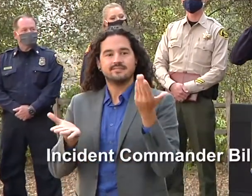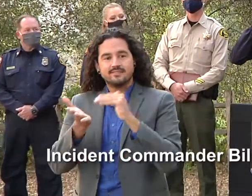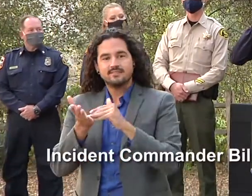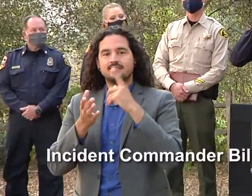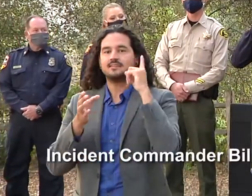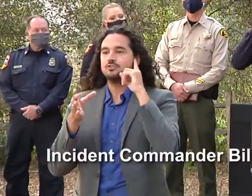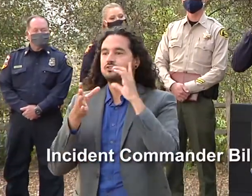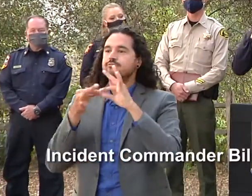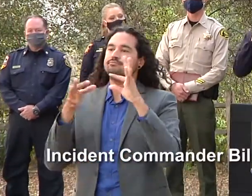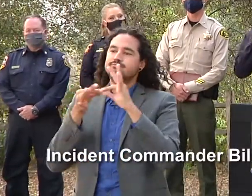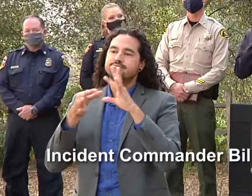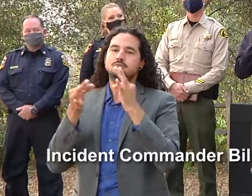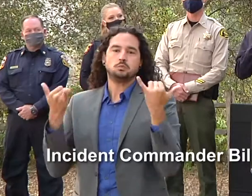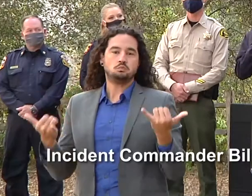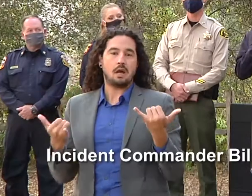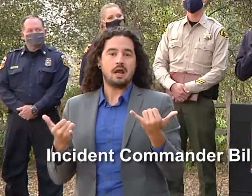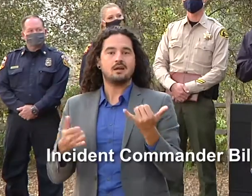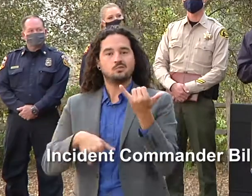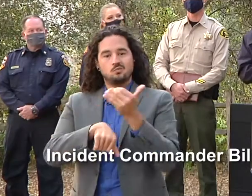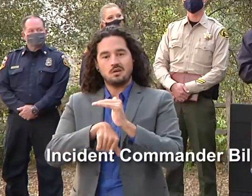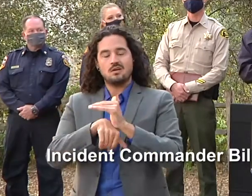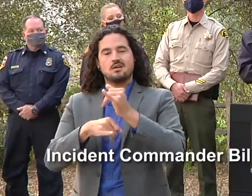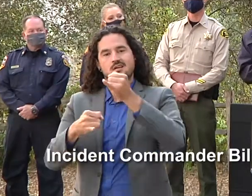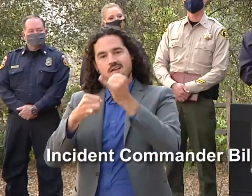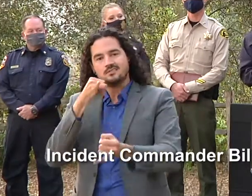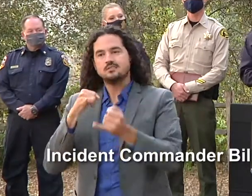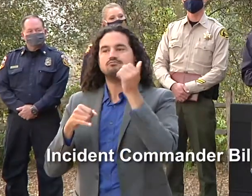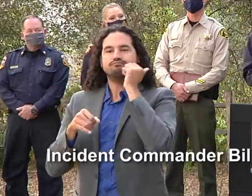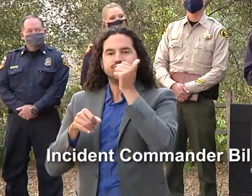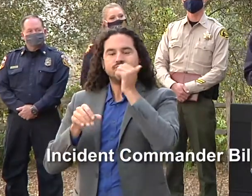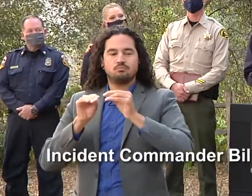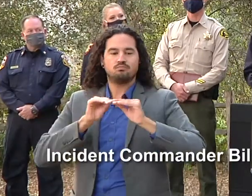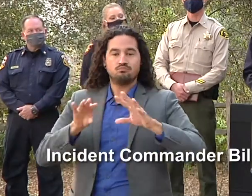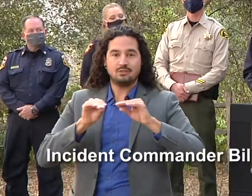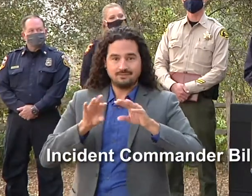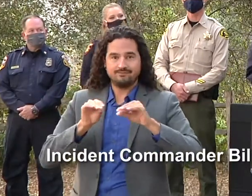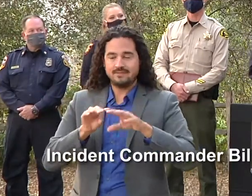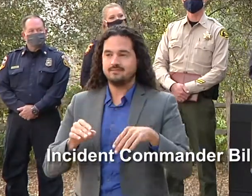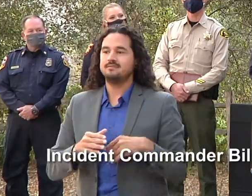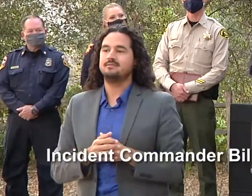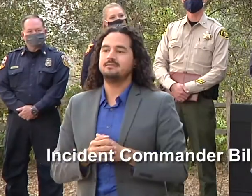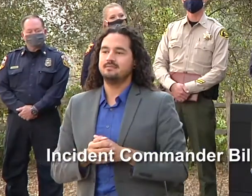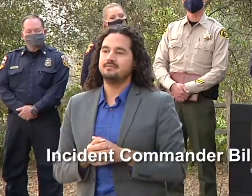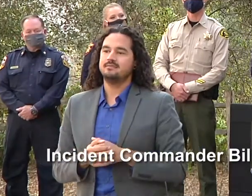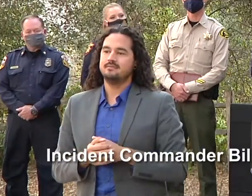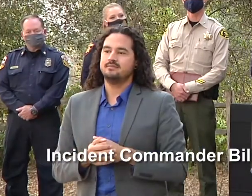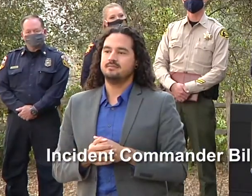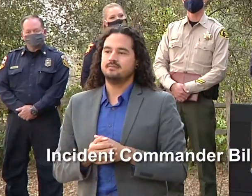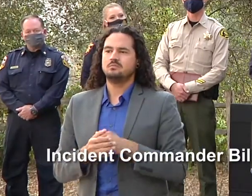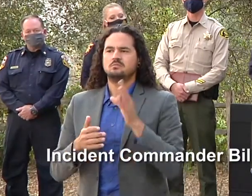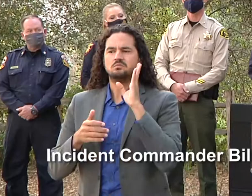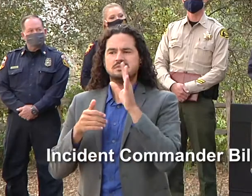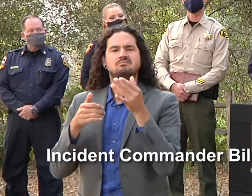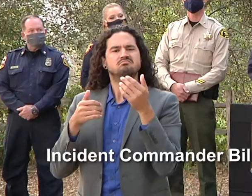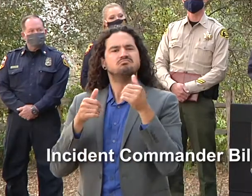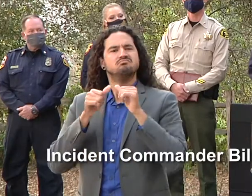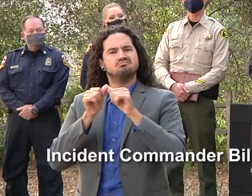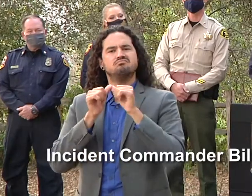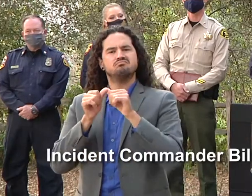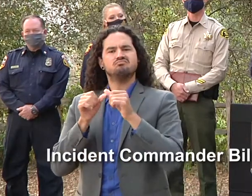may be one of the last daily press conferences we do rest assured we're still going to have quite the